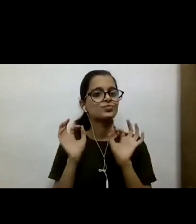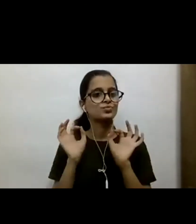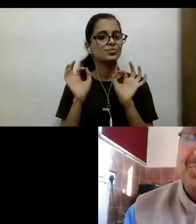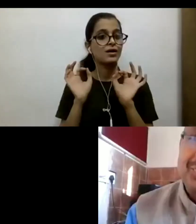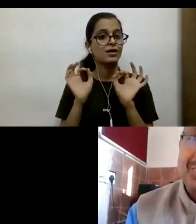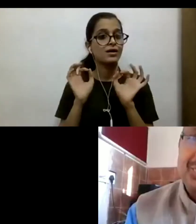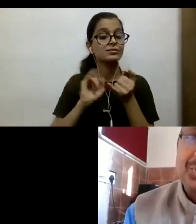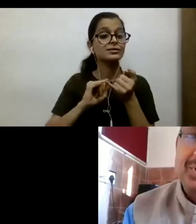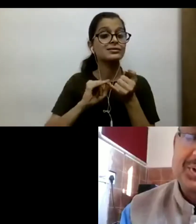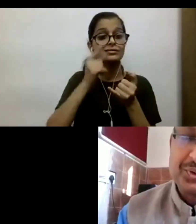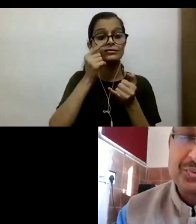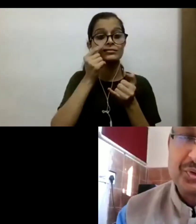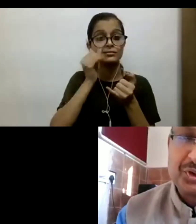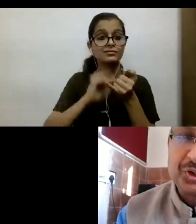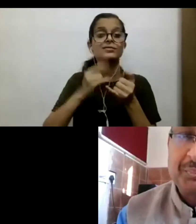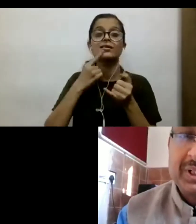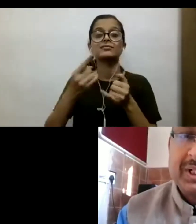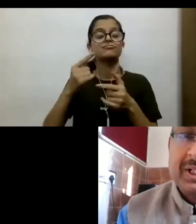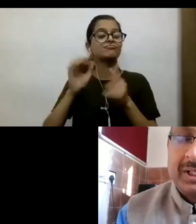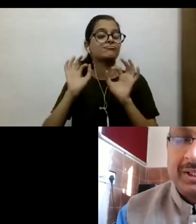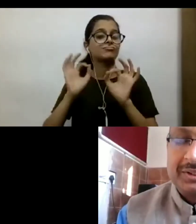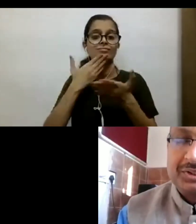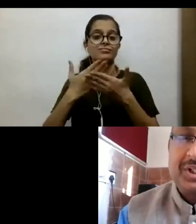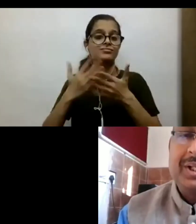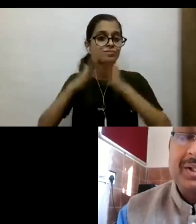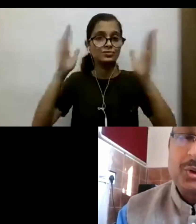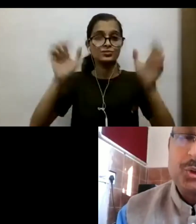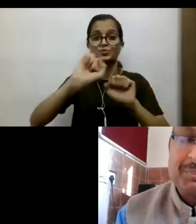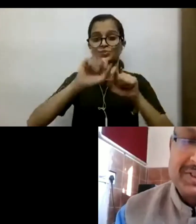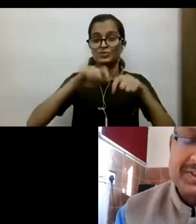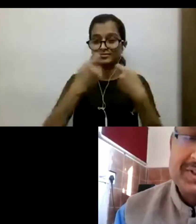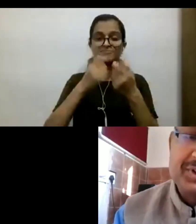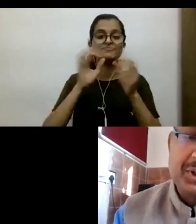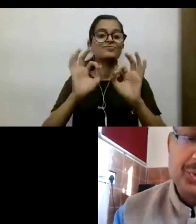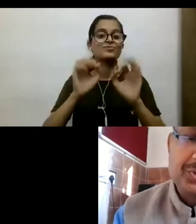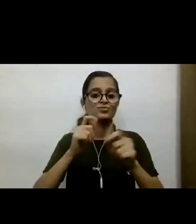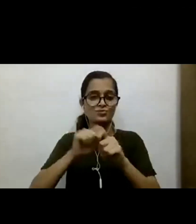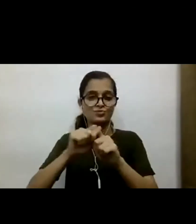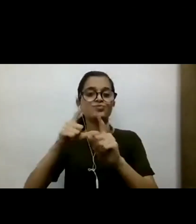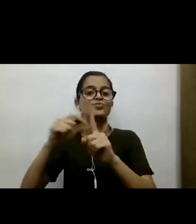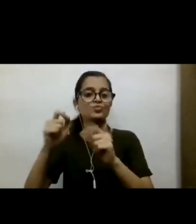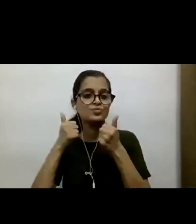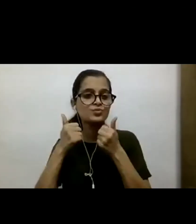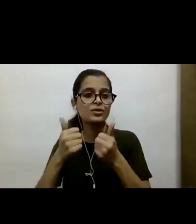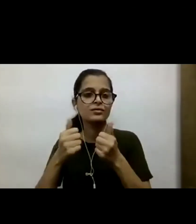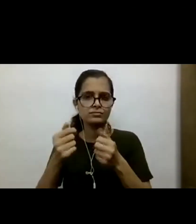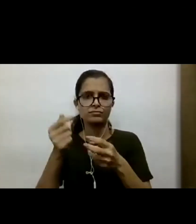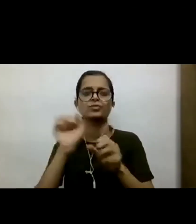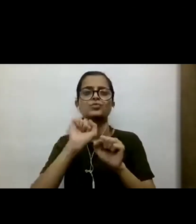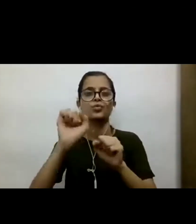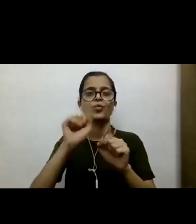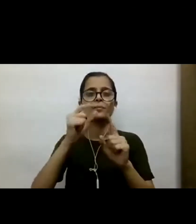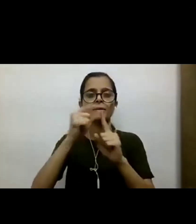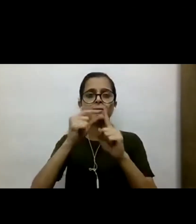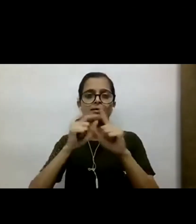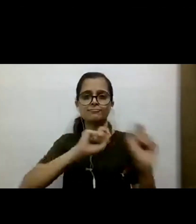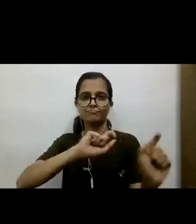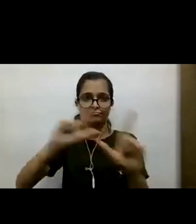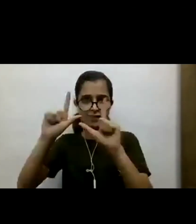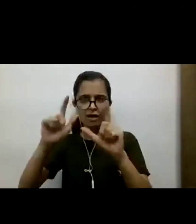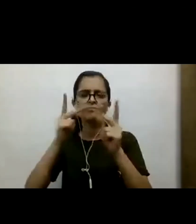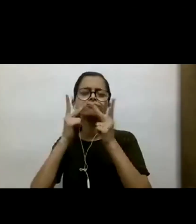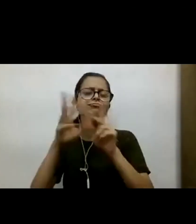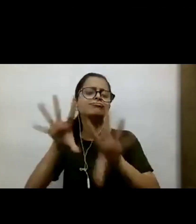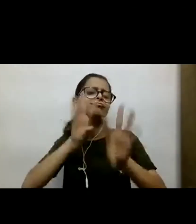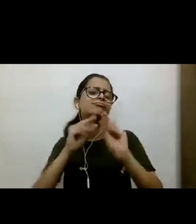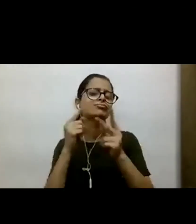and your team for doing this wonderful job. Three core messages which I could take out from your presentation. One was,